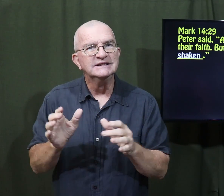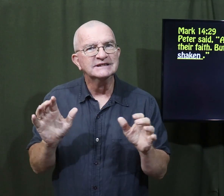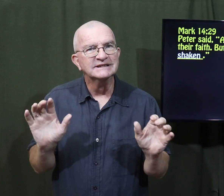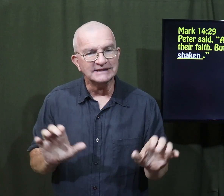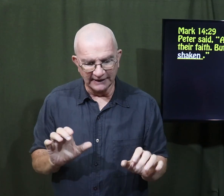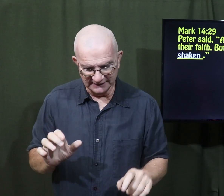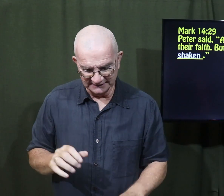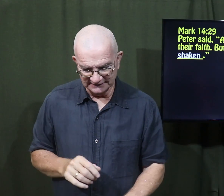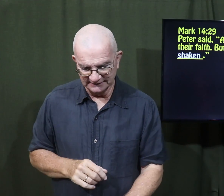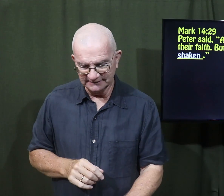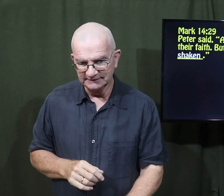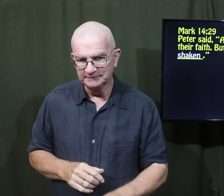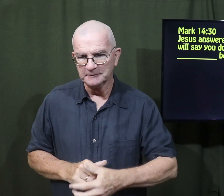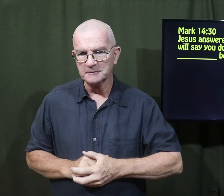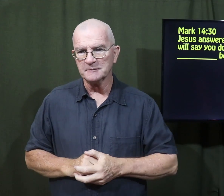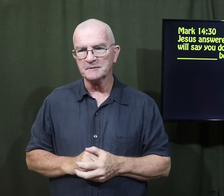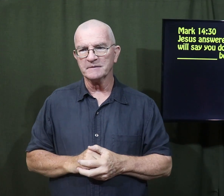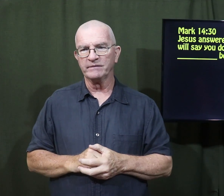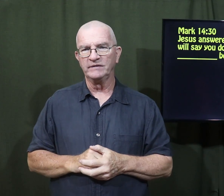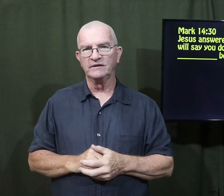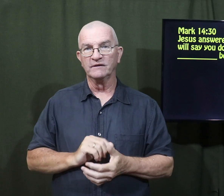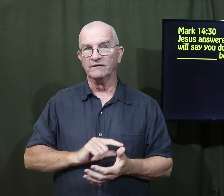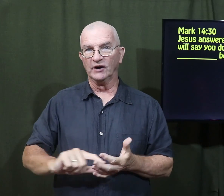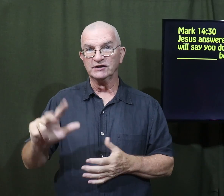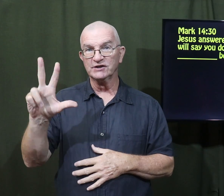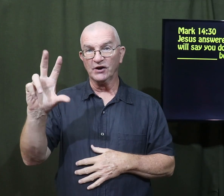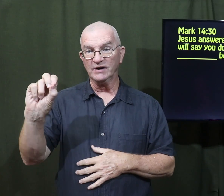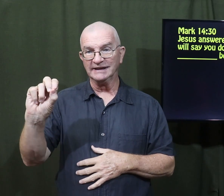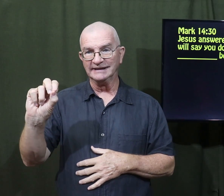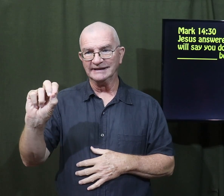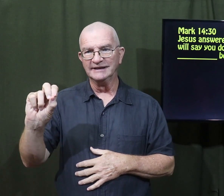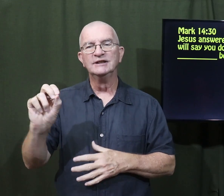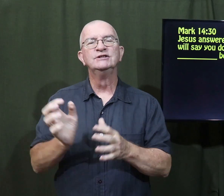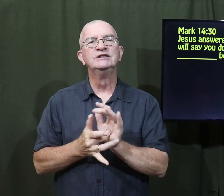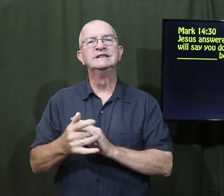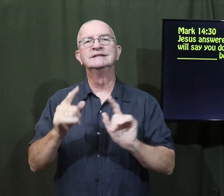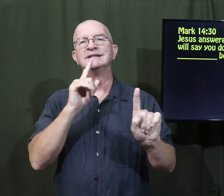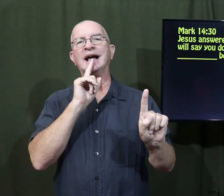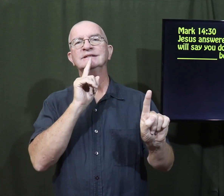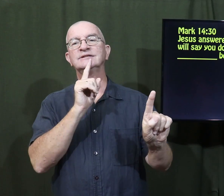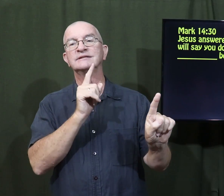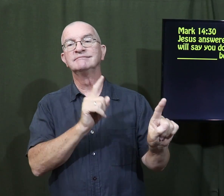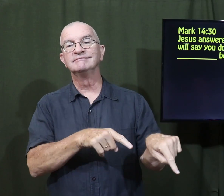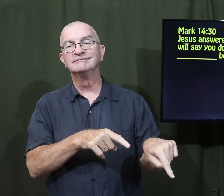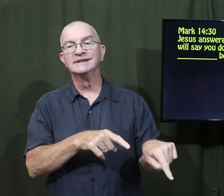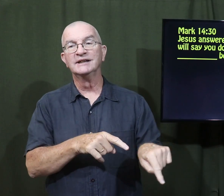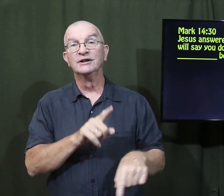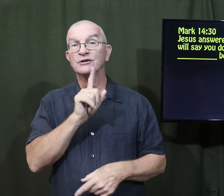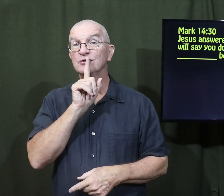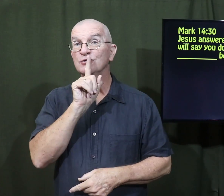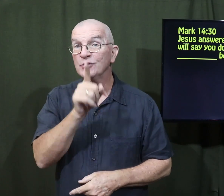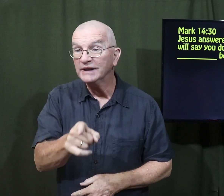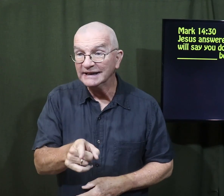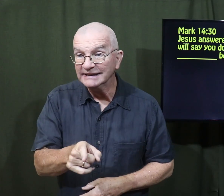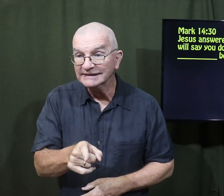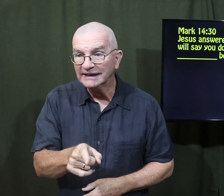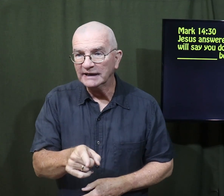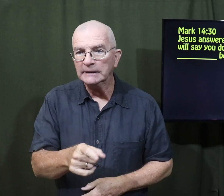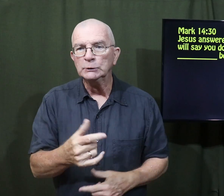But now watch what Jesus says. Verse 30 Jesus answered, The truth is,